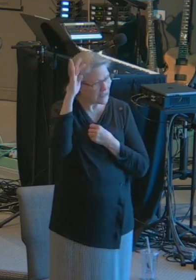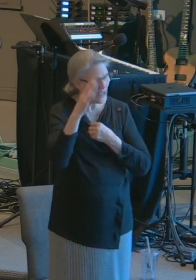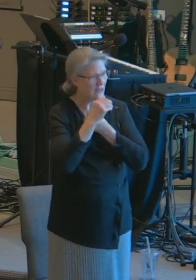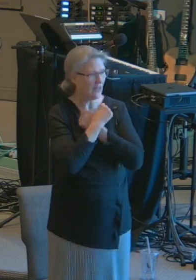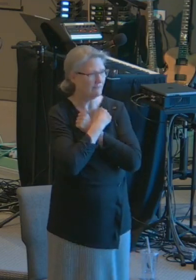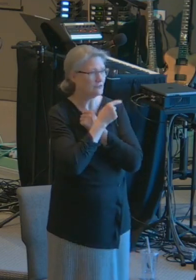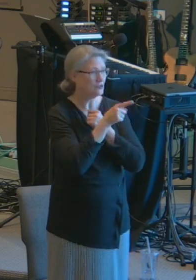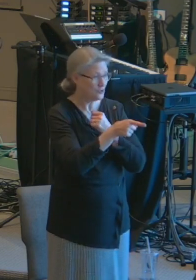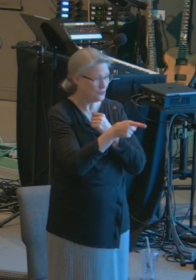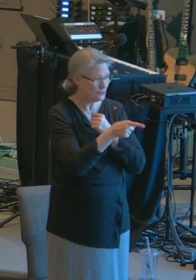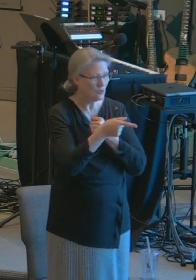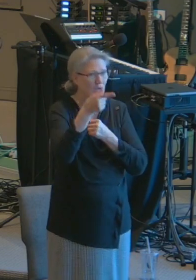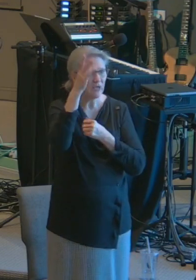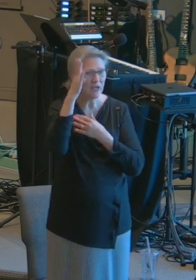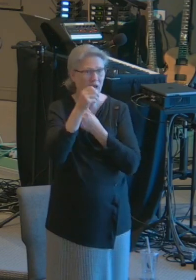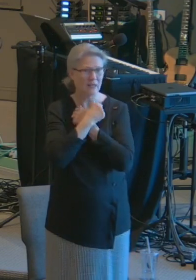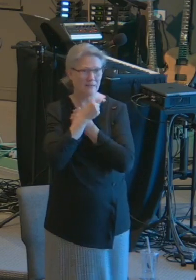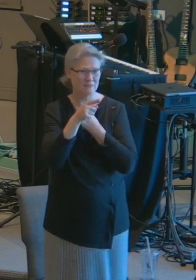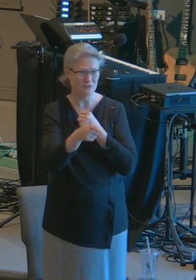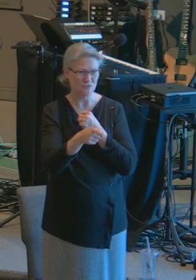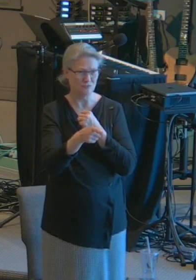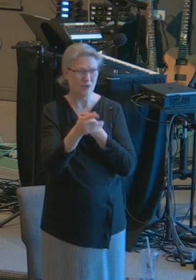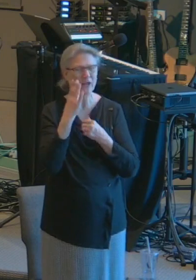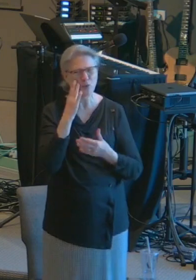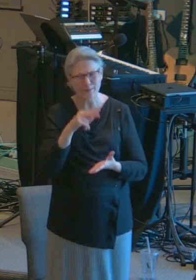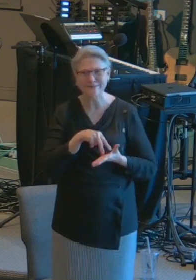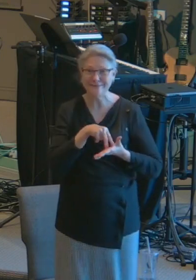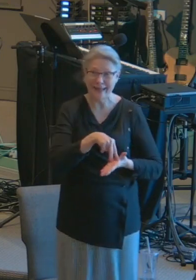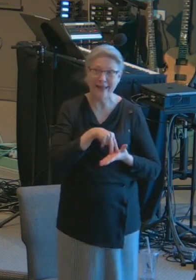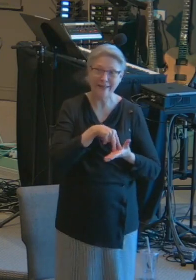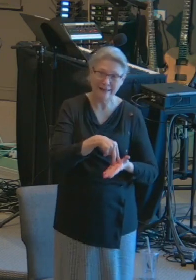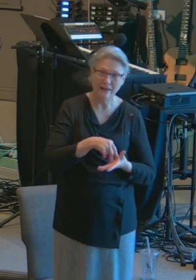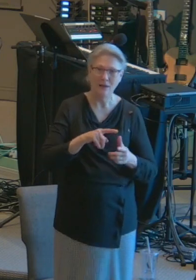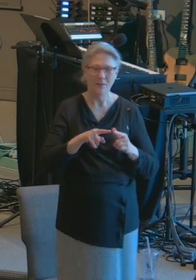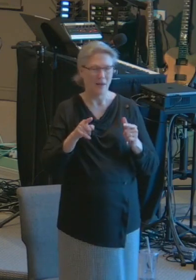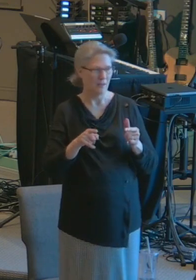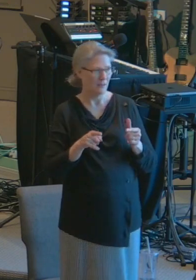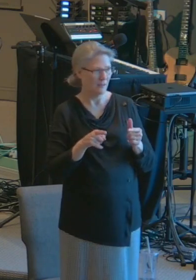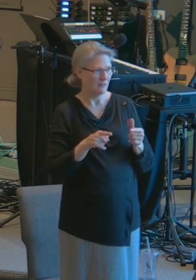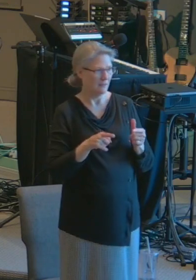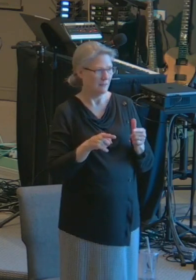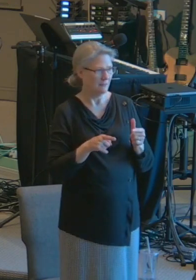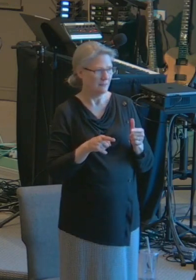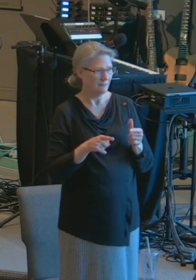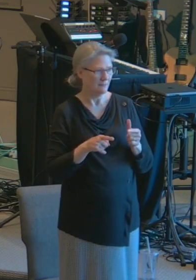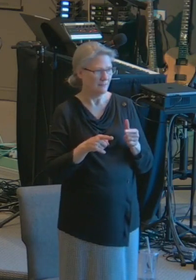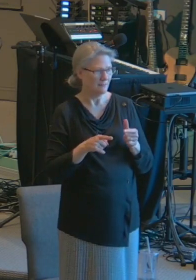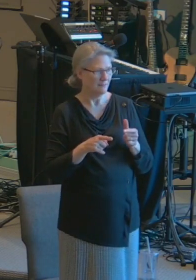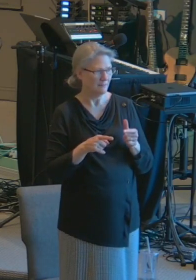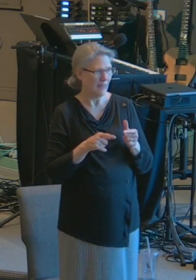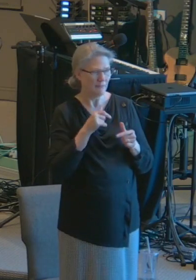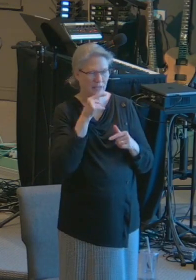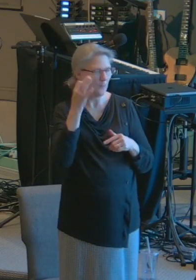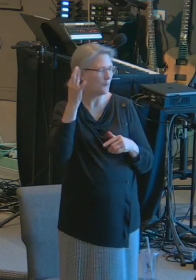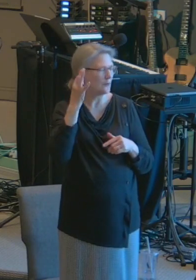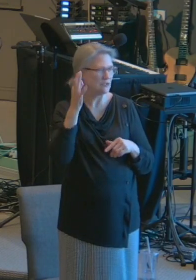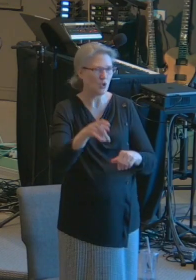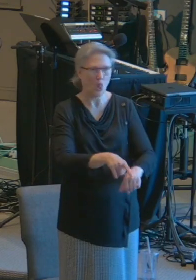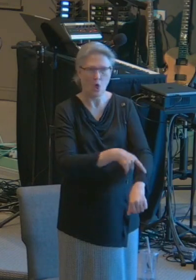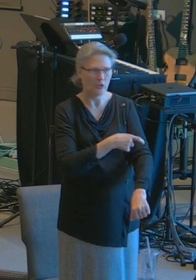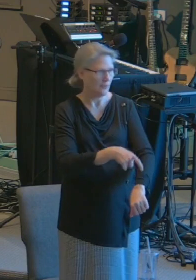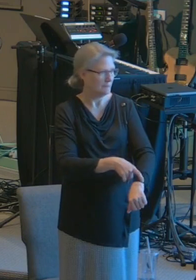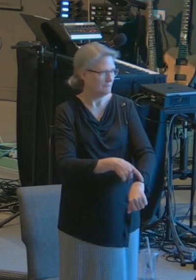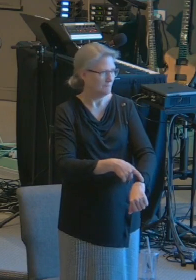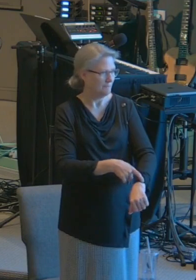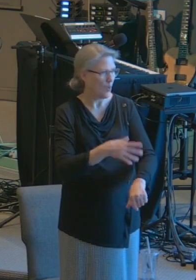I know I'm having you to stand here for a moment. And I'm not going to be long when I speak because